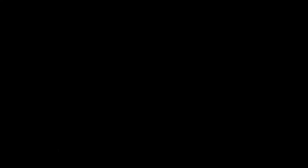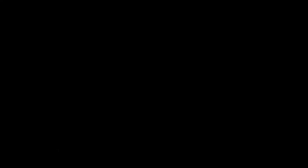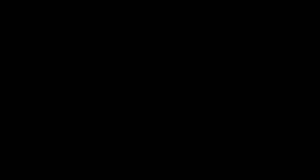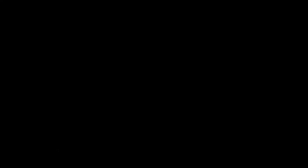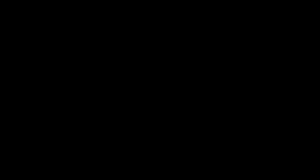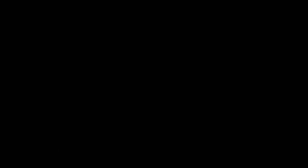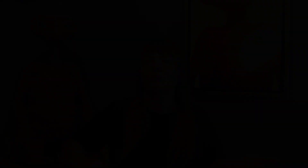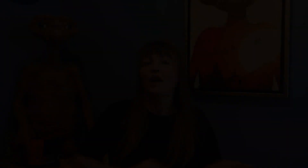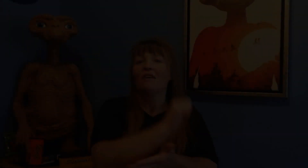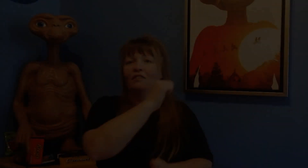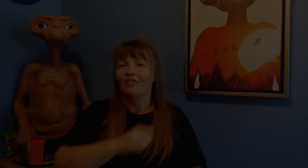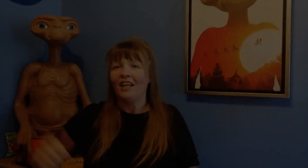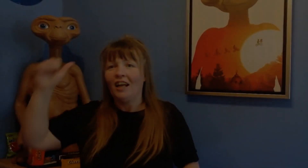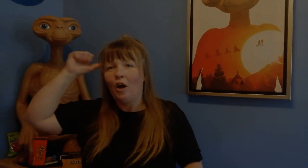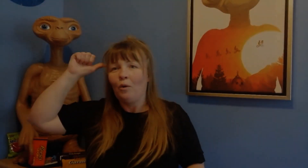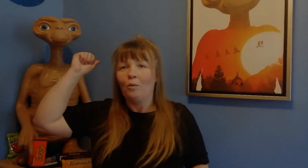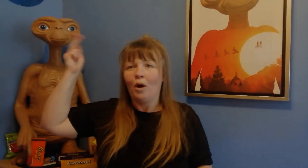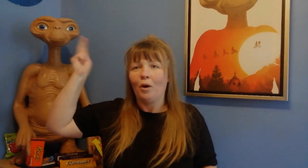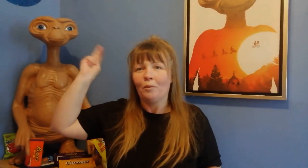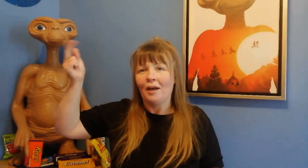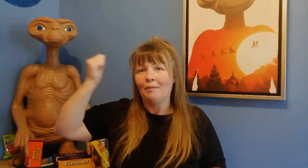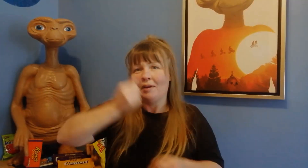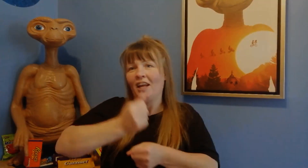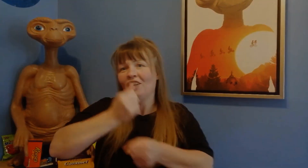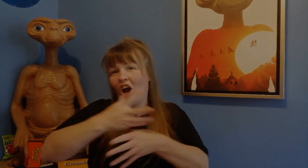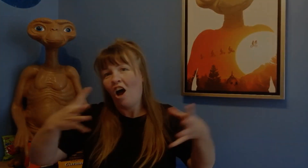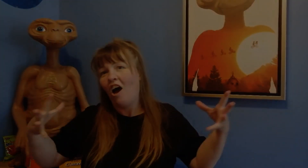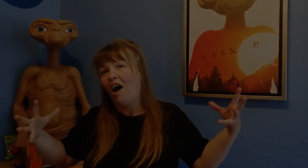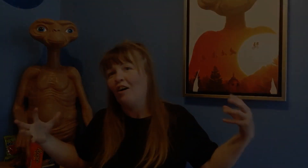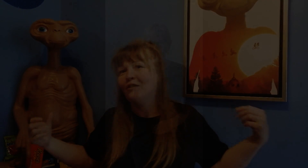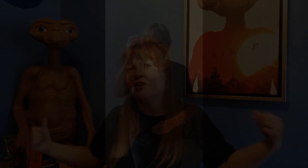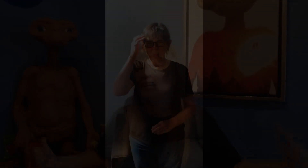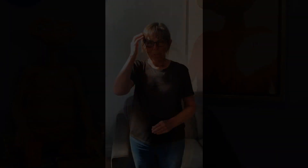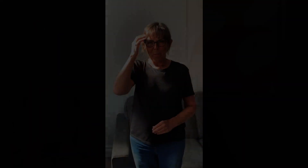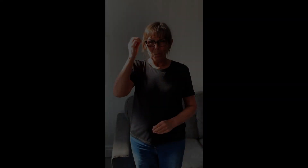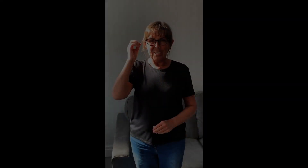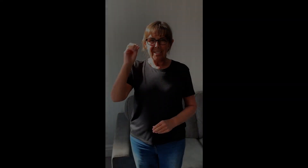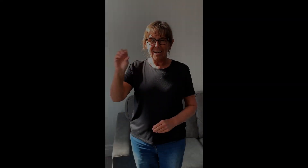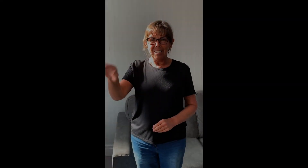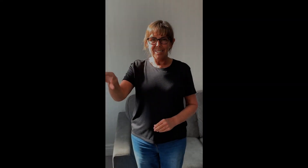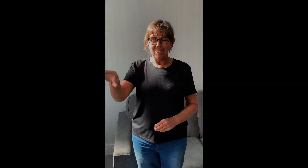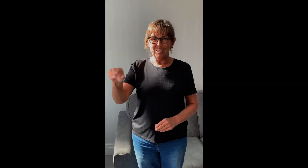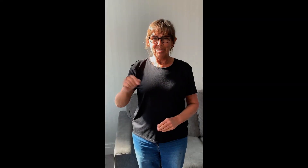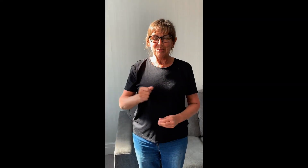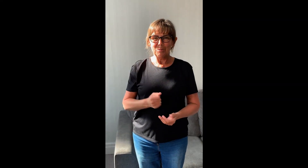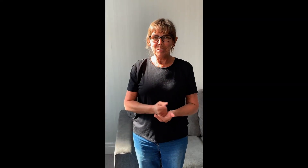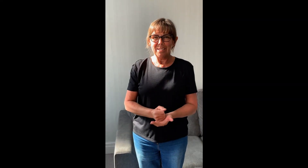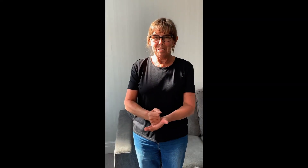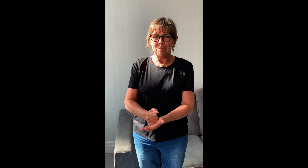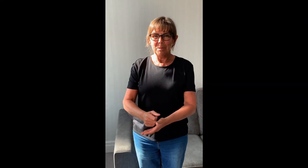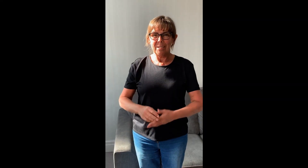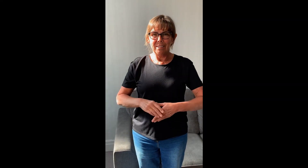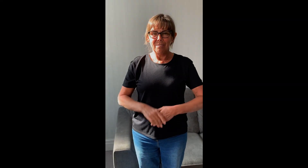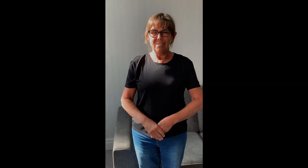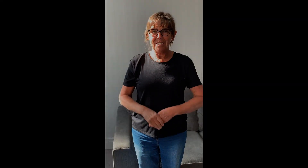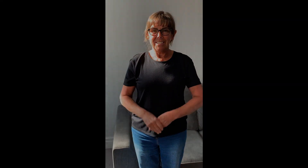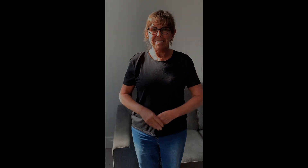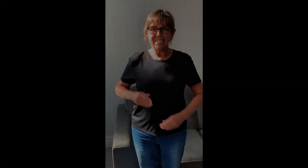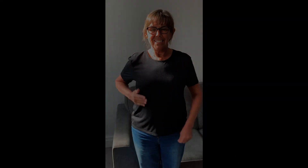Find out what we're made of When we are called to help our friends in need